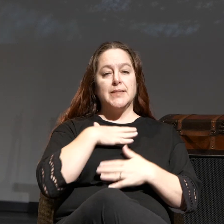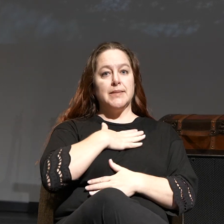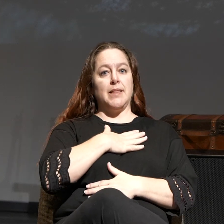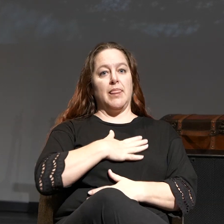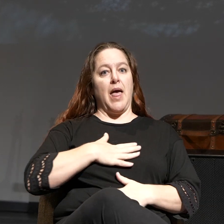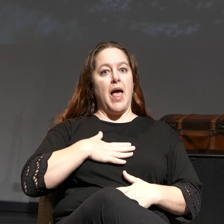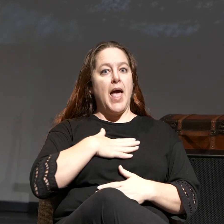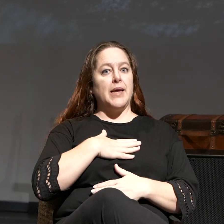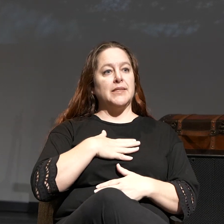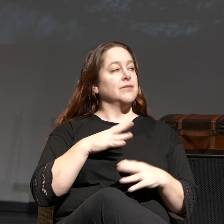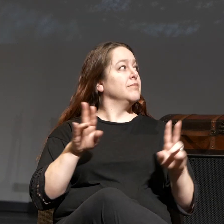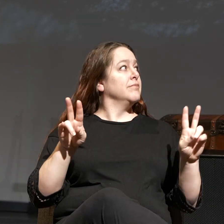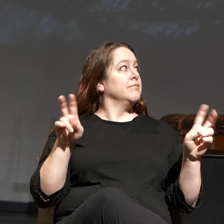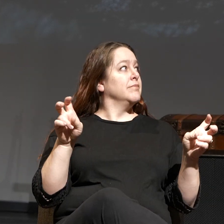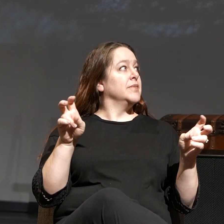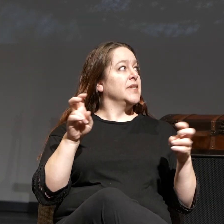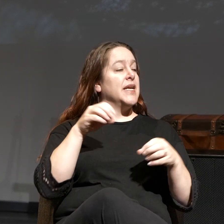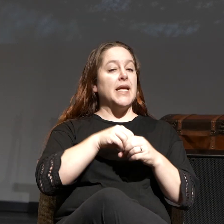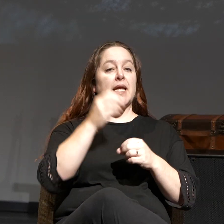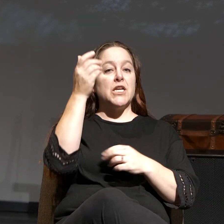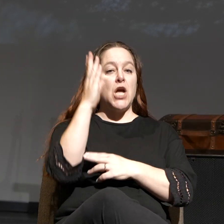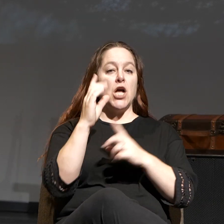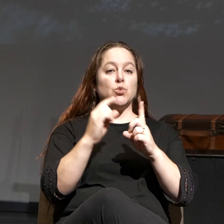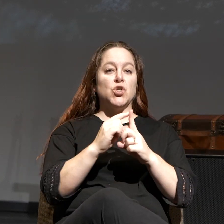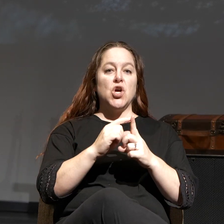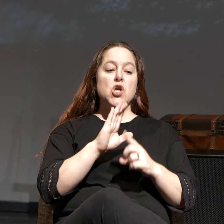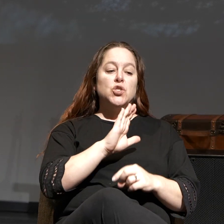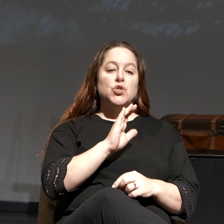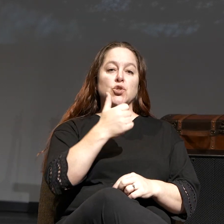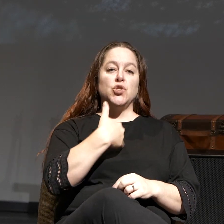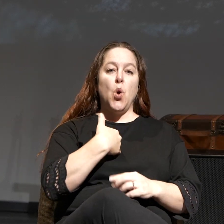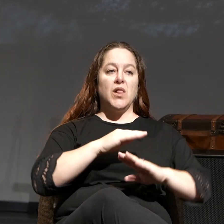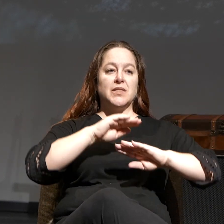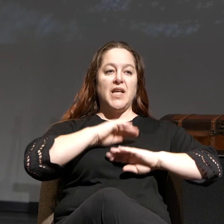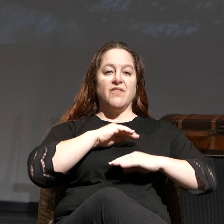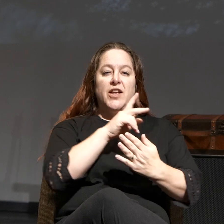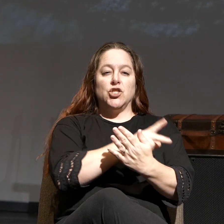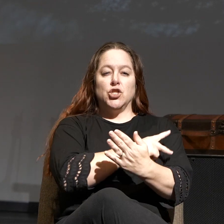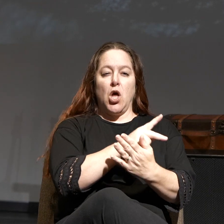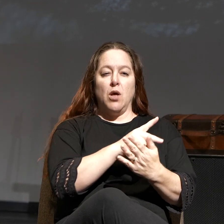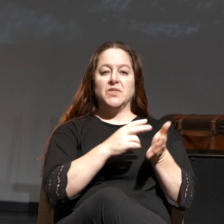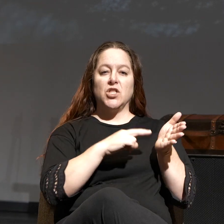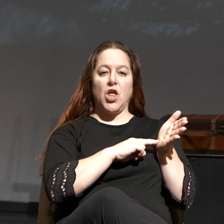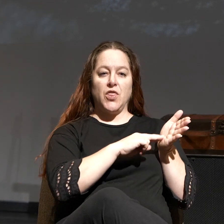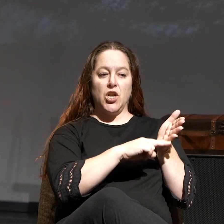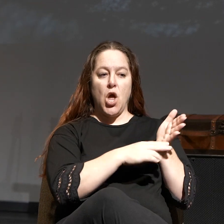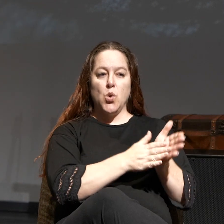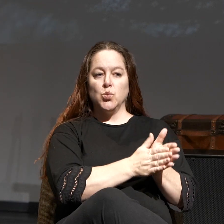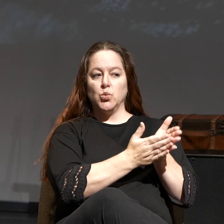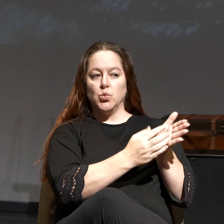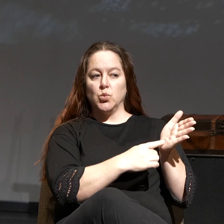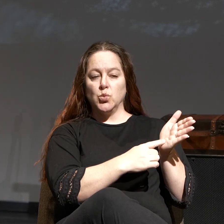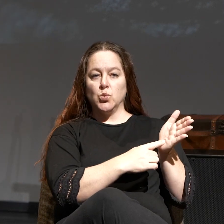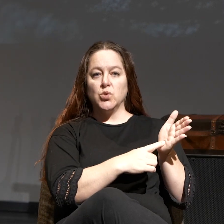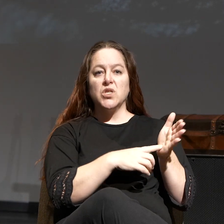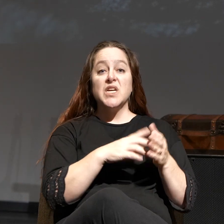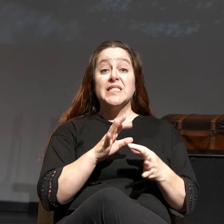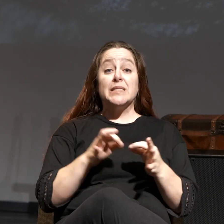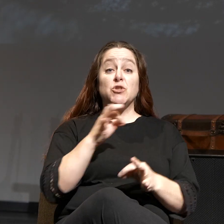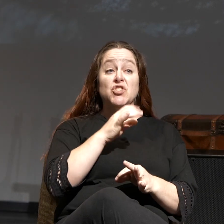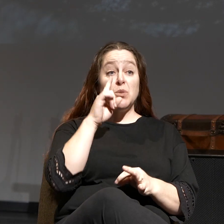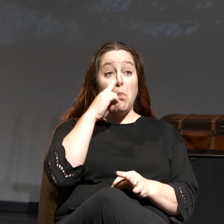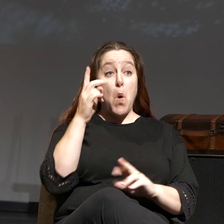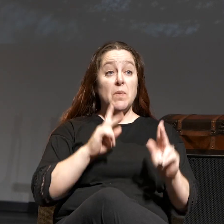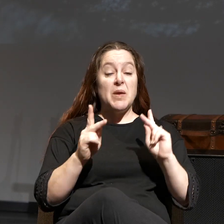Word is the title of this weekend's message, Soul Satisfying Psalms. Take a look at your sermon notes here. Spiritually bored people are